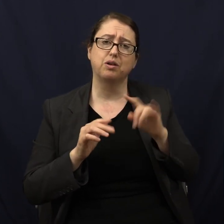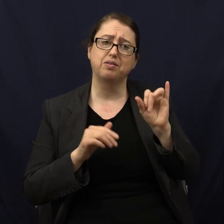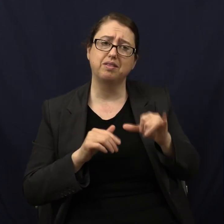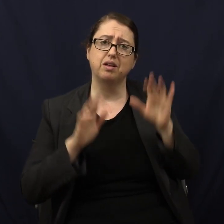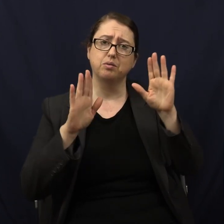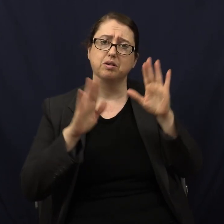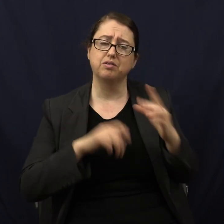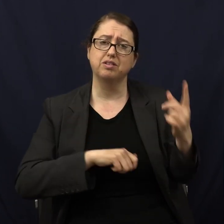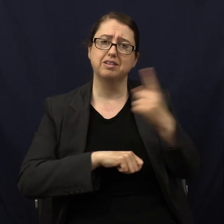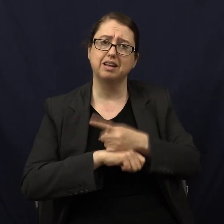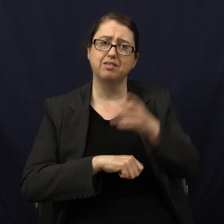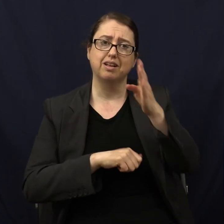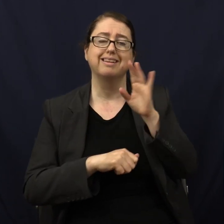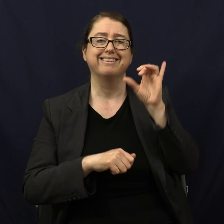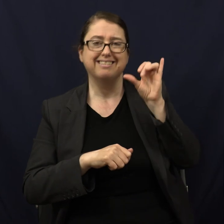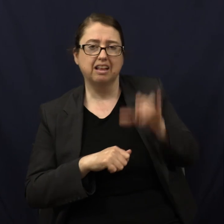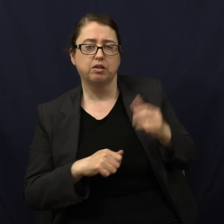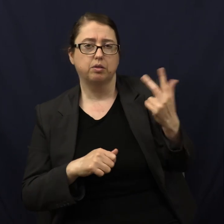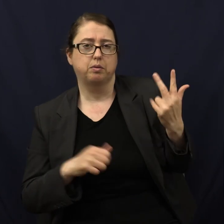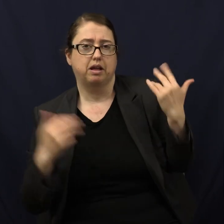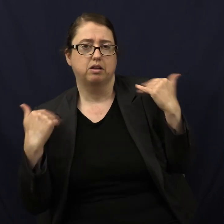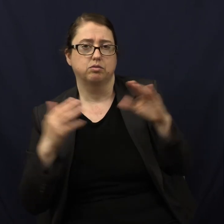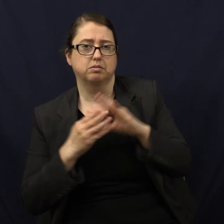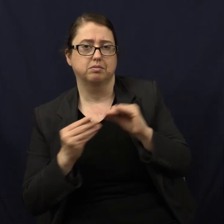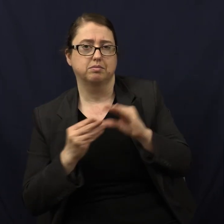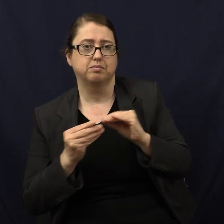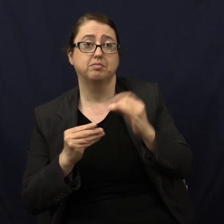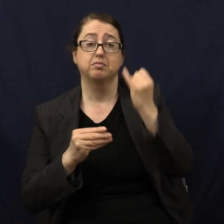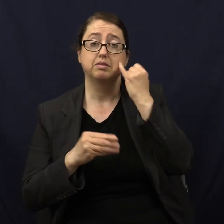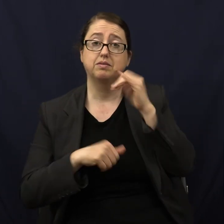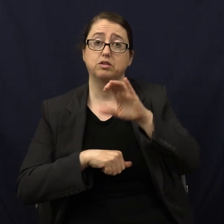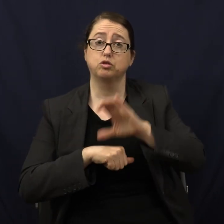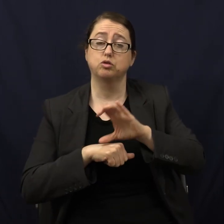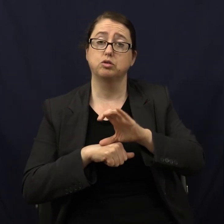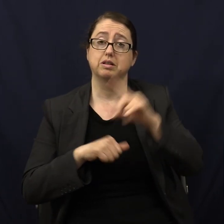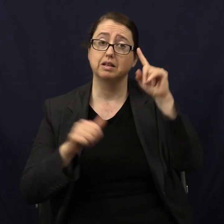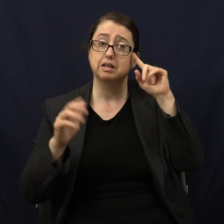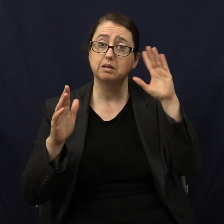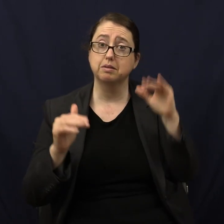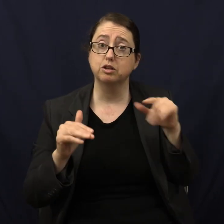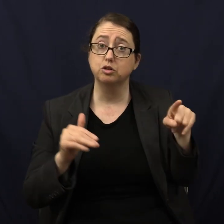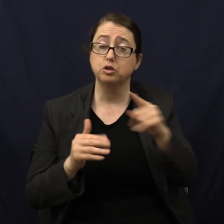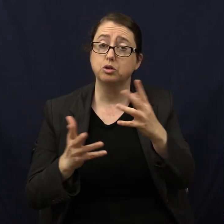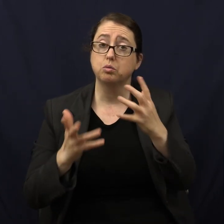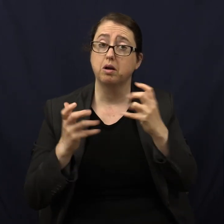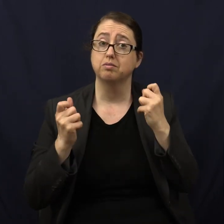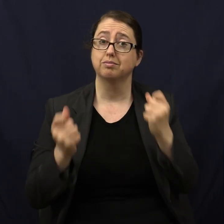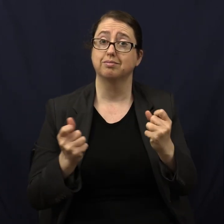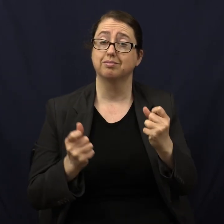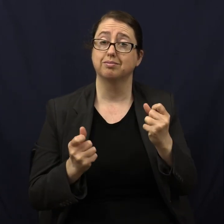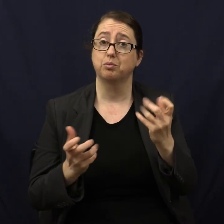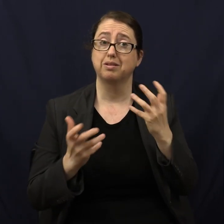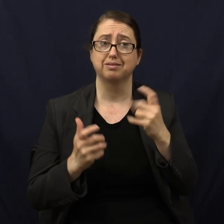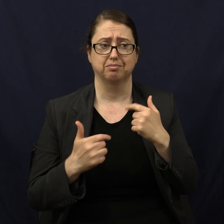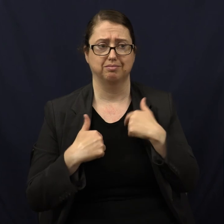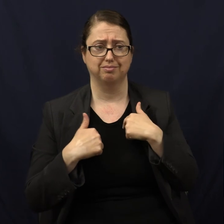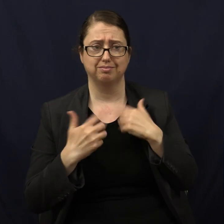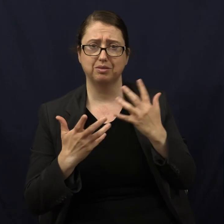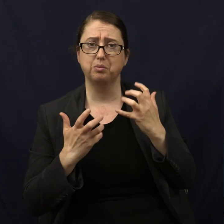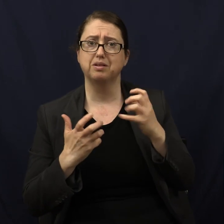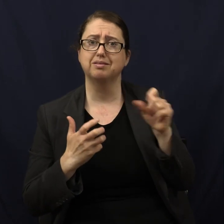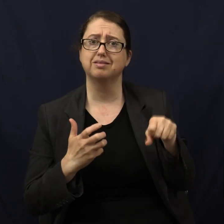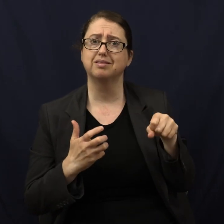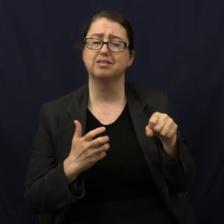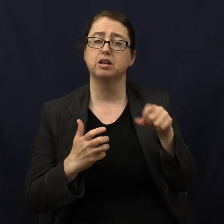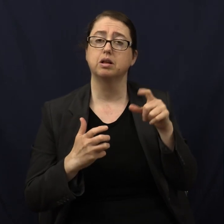the great day of God. That's the three angels' message. If the churches expect what? Do you want strength? I do. Praise